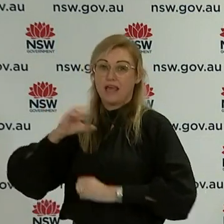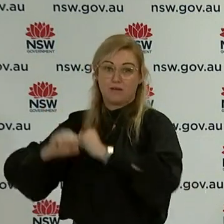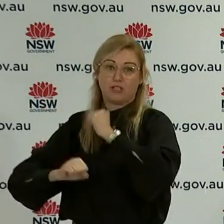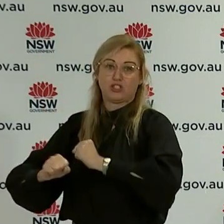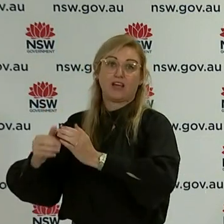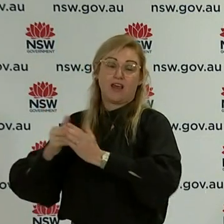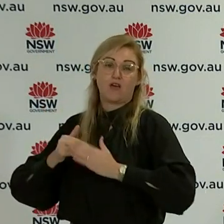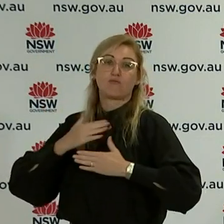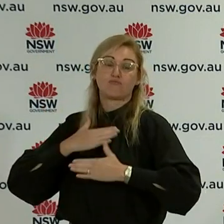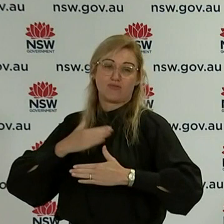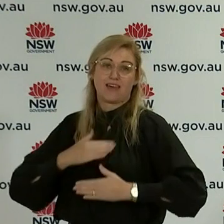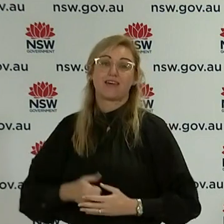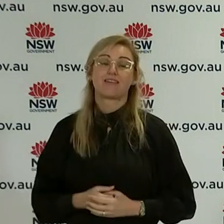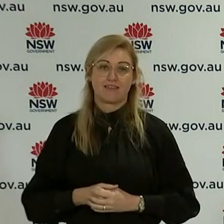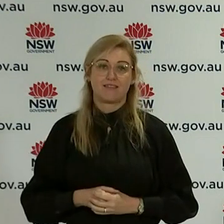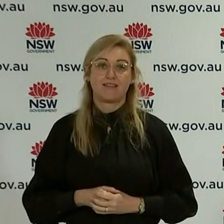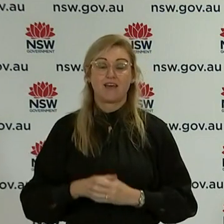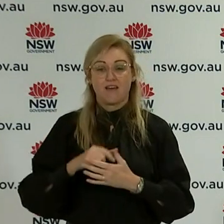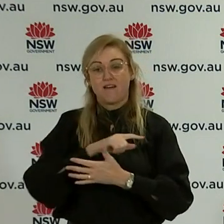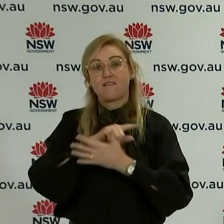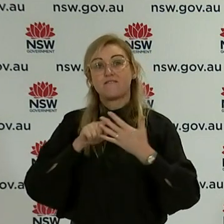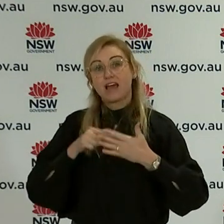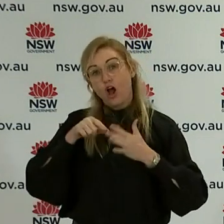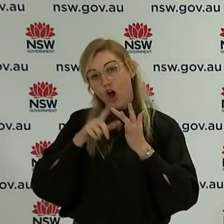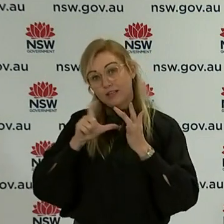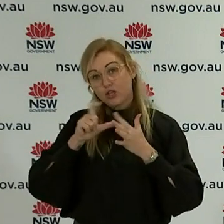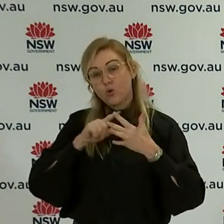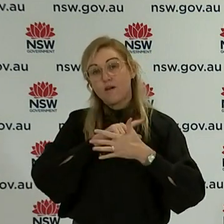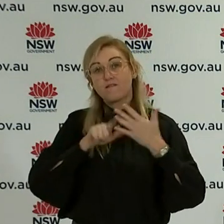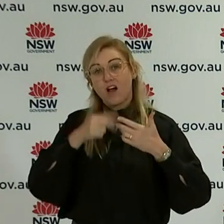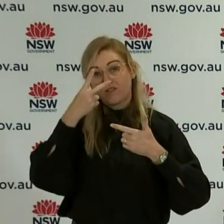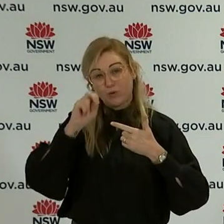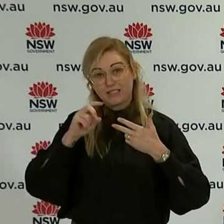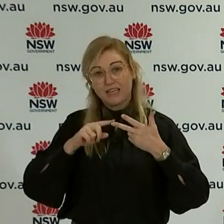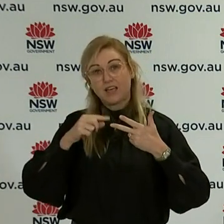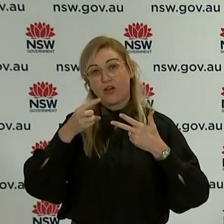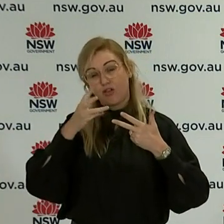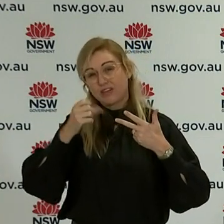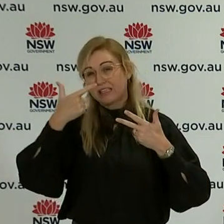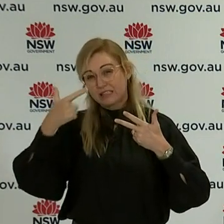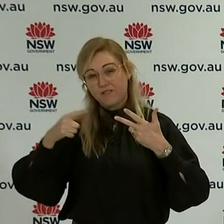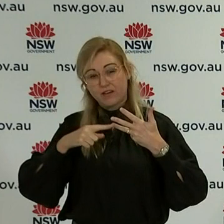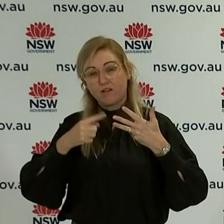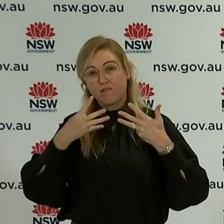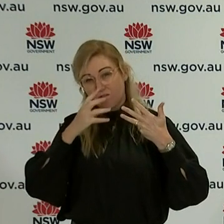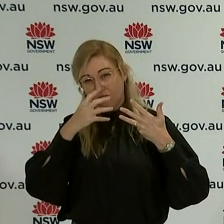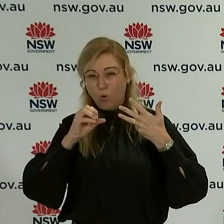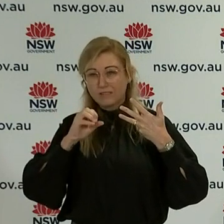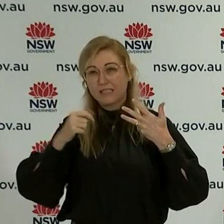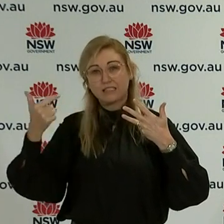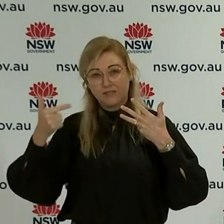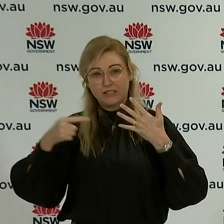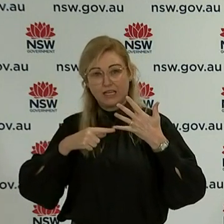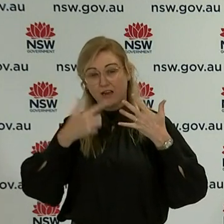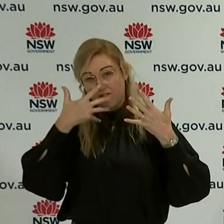58 cases in intensive care, five are in their 20s, seven in their 30s, four in their 40s, 17 in their